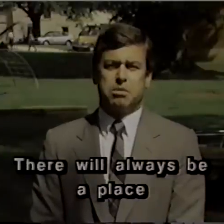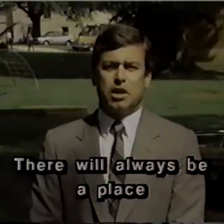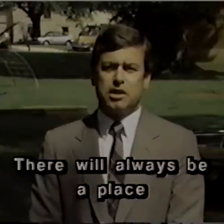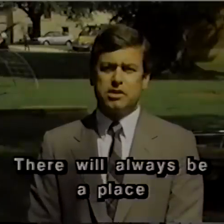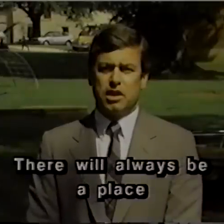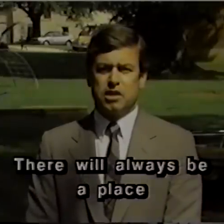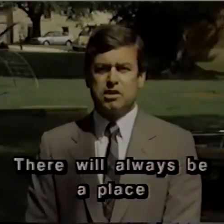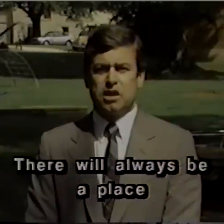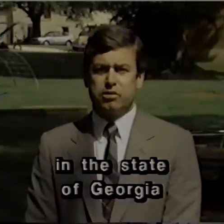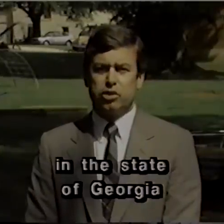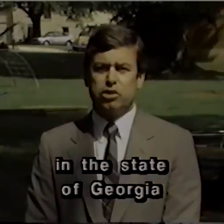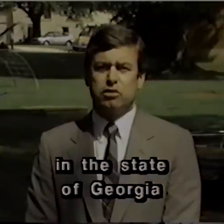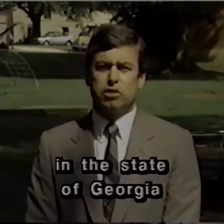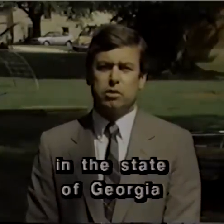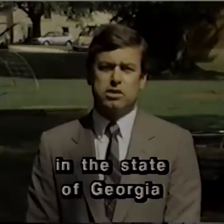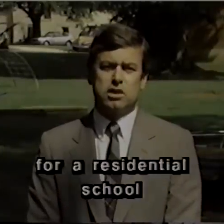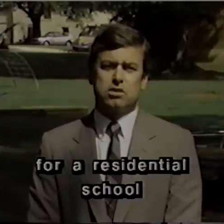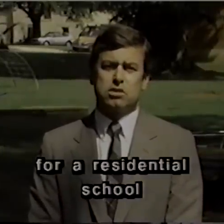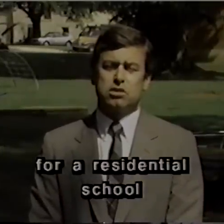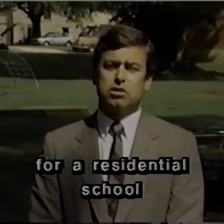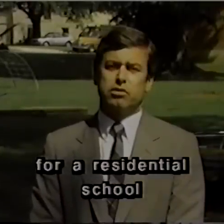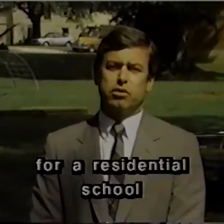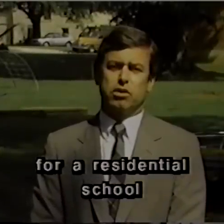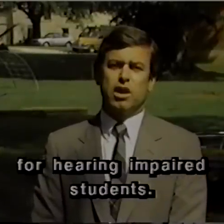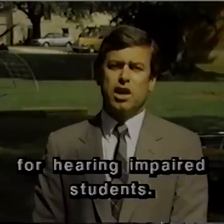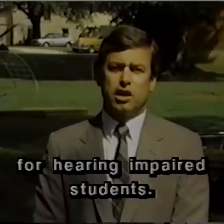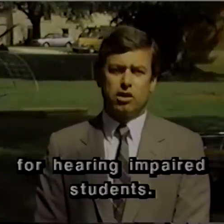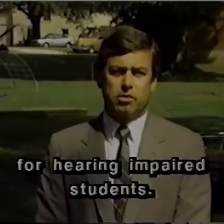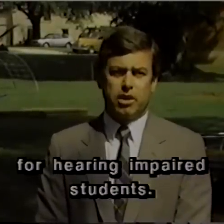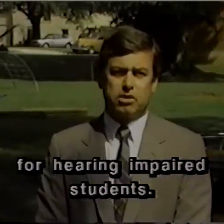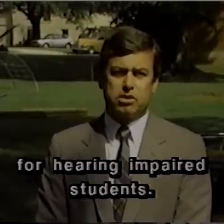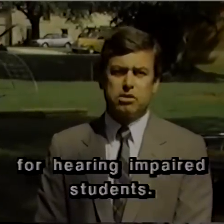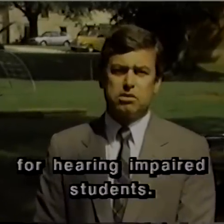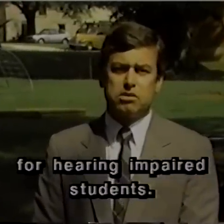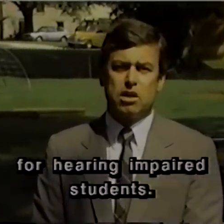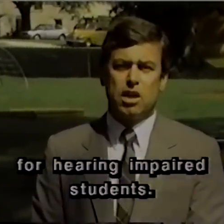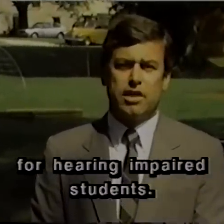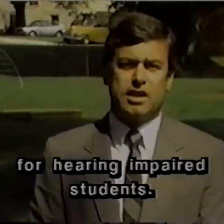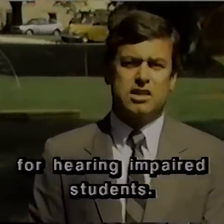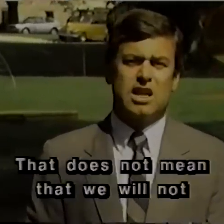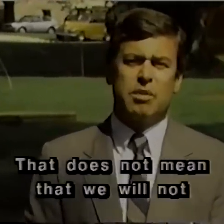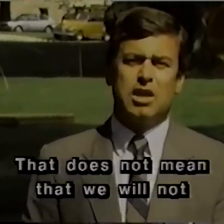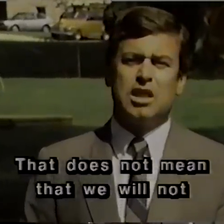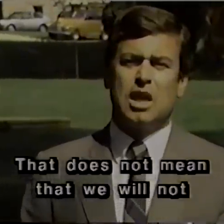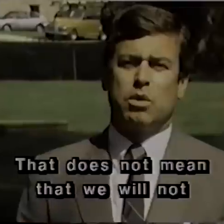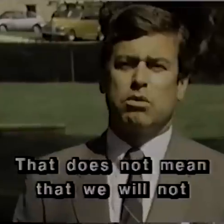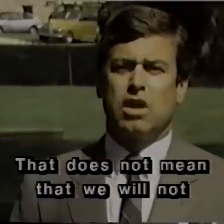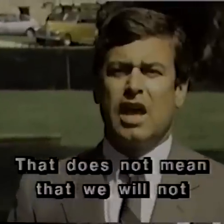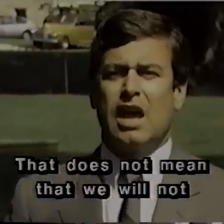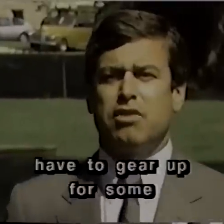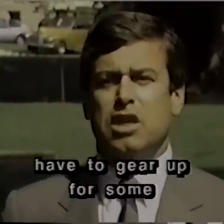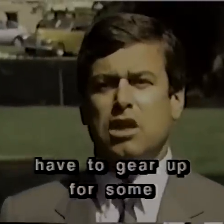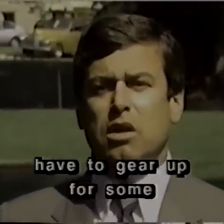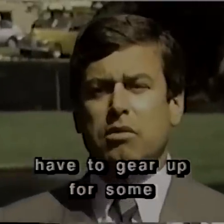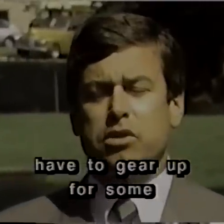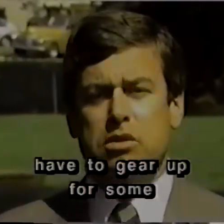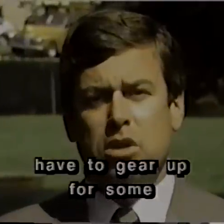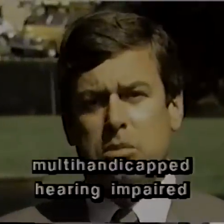a place in the state of Georgia for a residential school for hearing impaired students. That does not mean that we will not have to gear up for some multiple